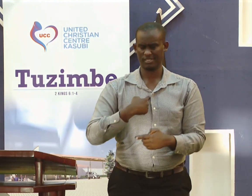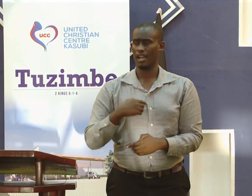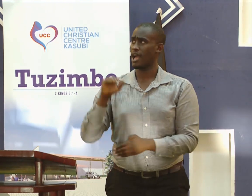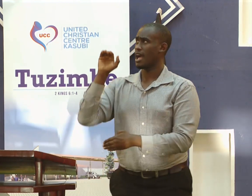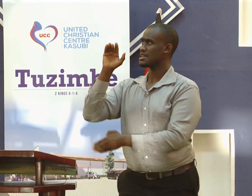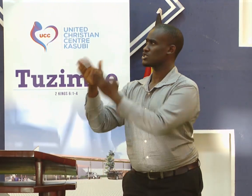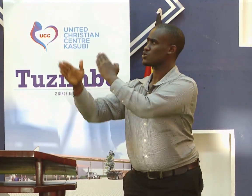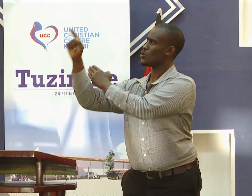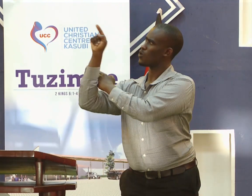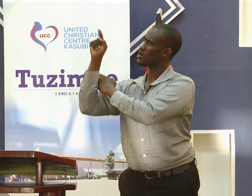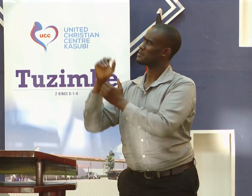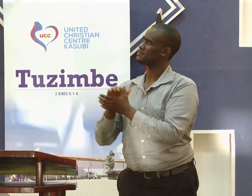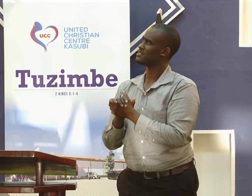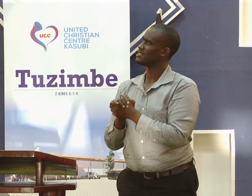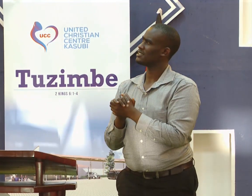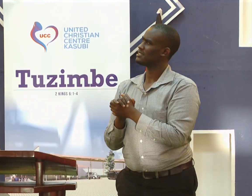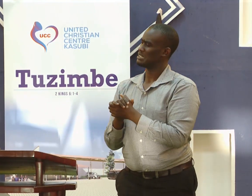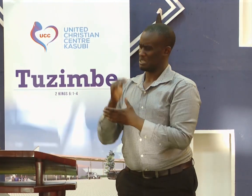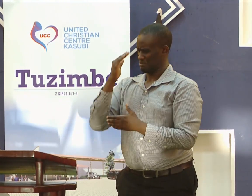I asked the Lord.